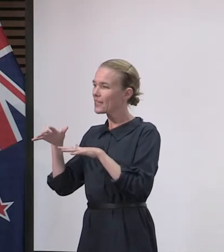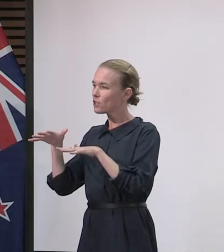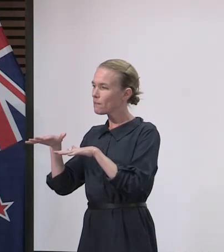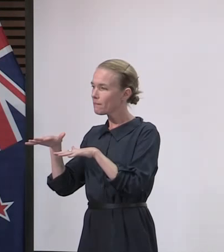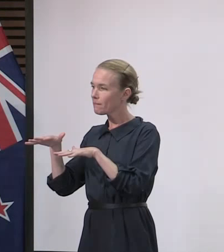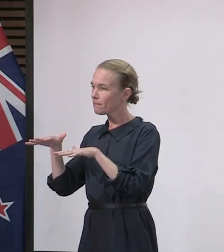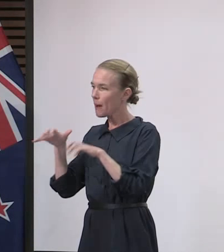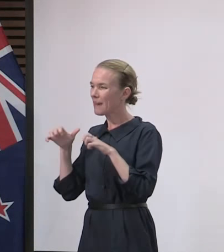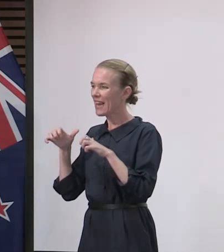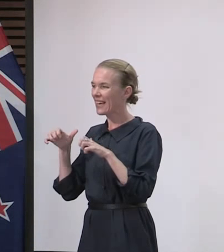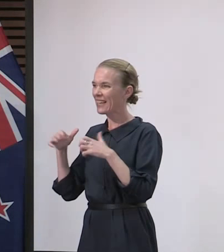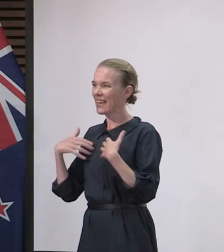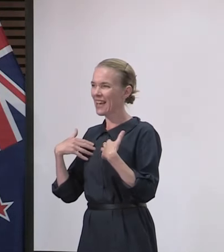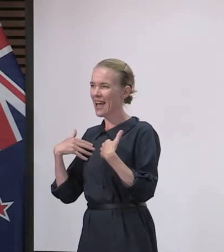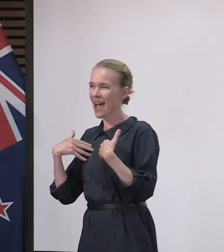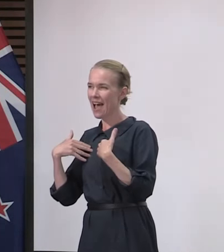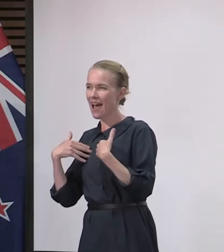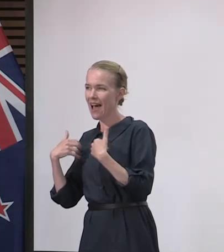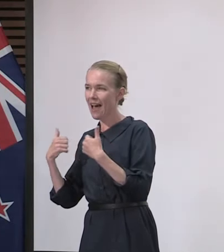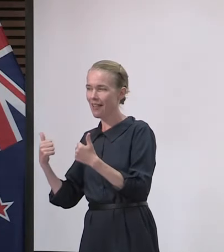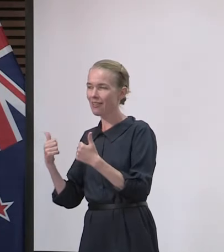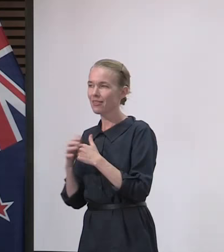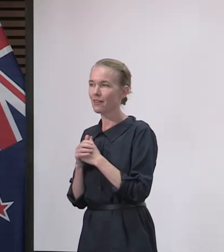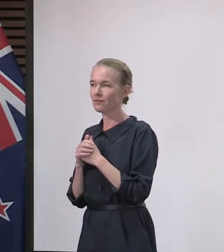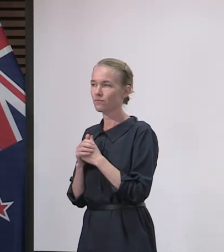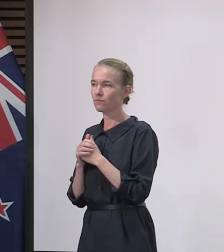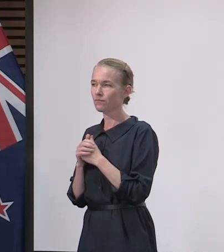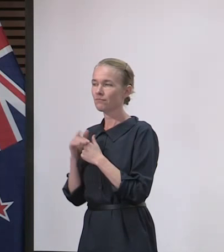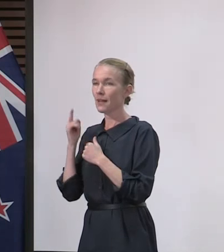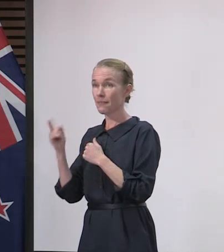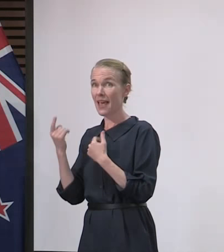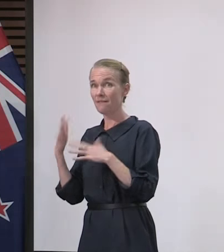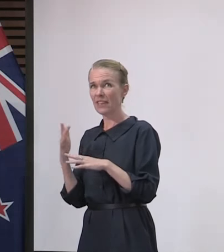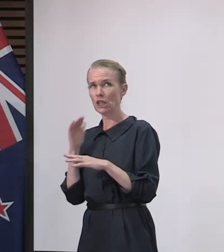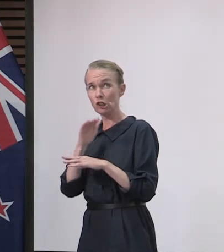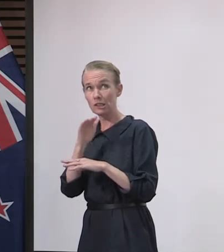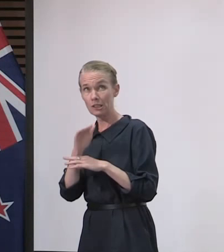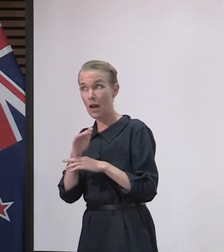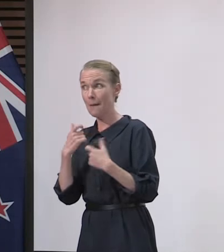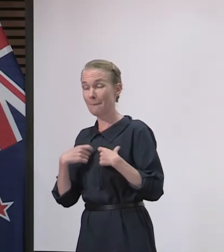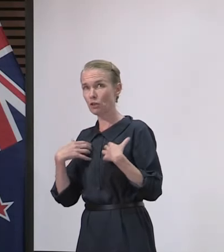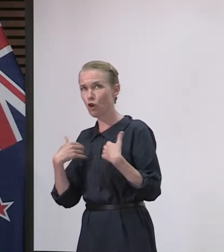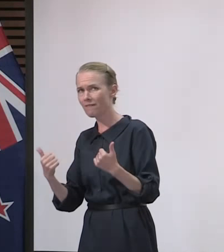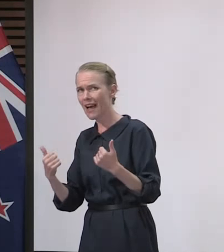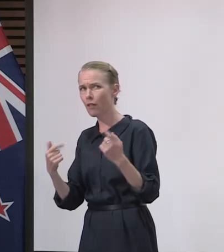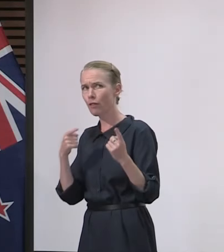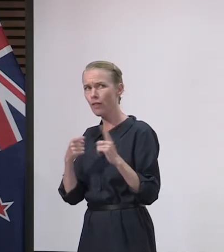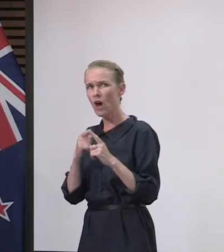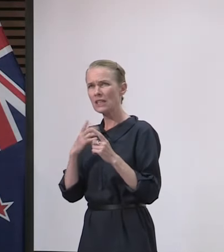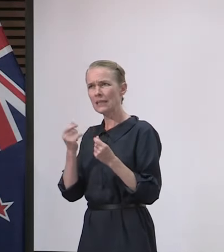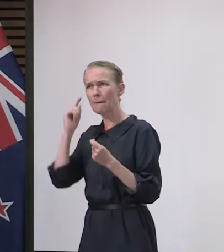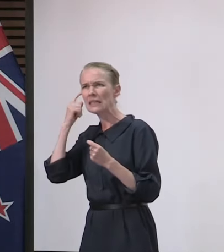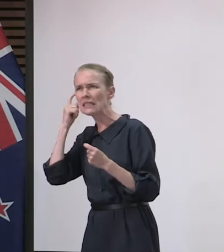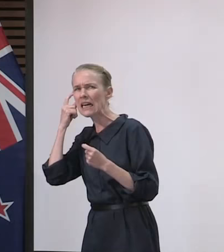hearing any similar concerns being relayed to the Ministry by other public health units, and if so, is there any additional support for them?